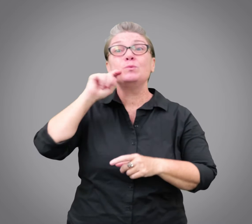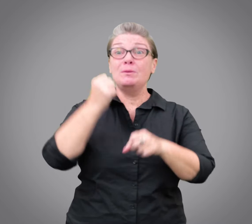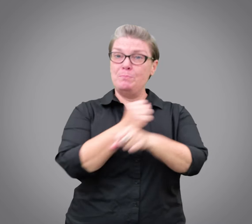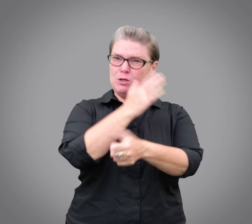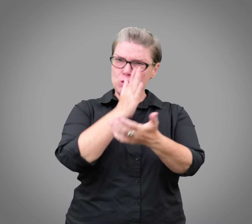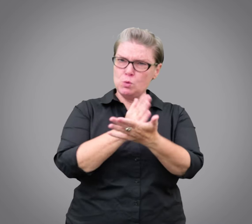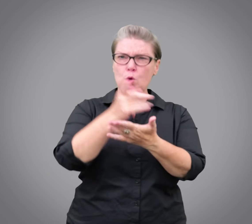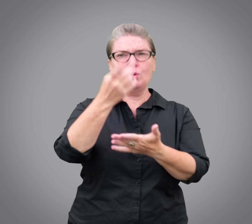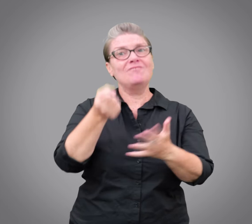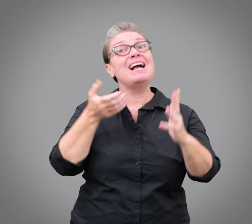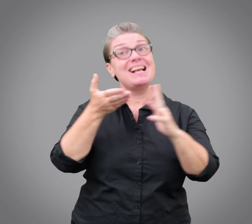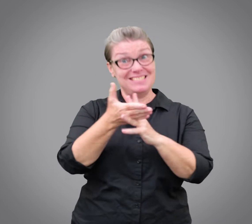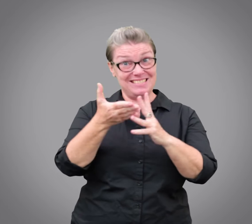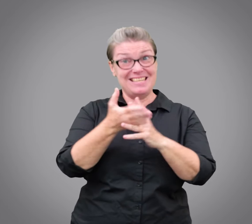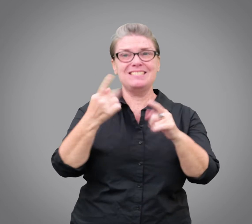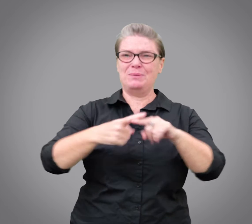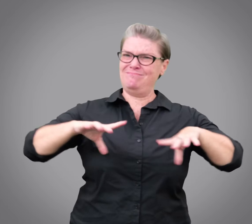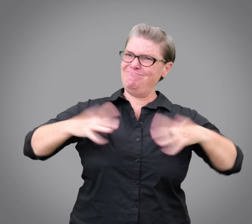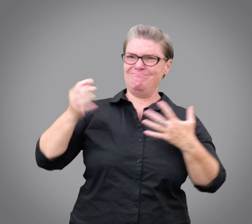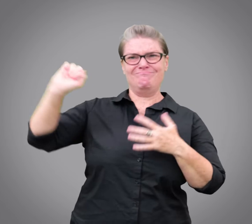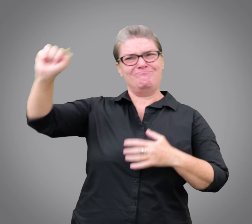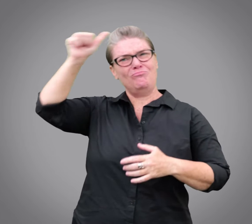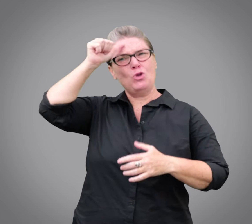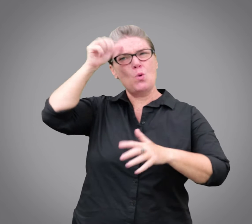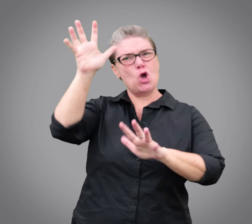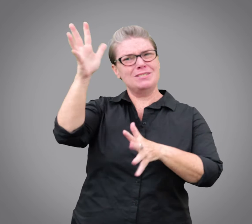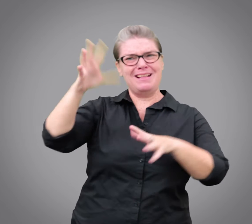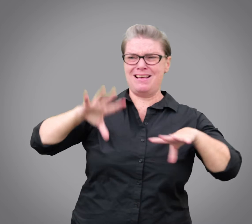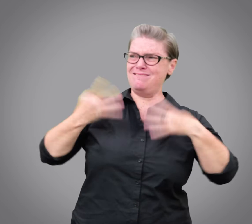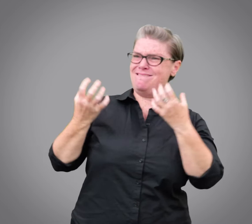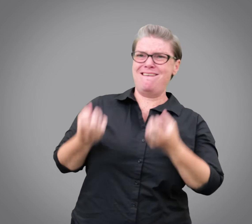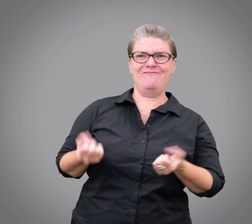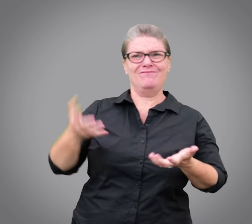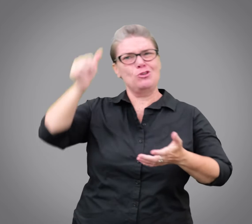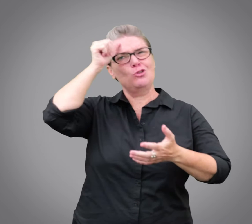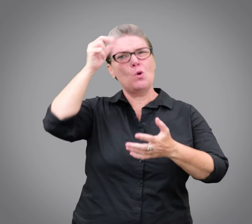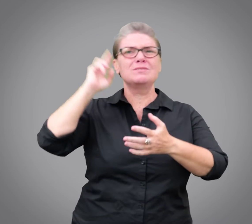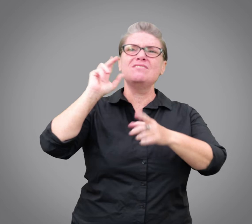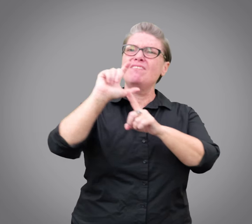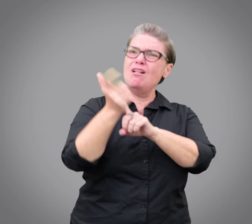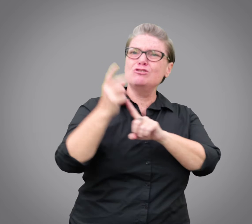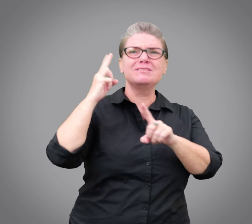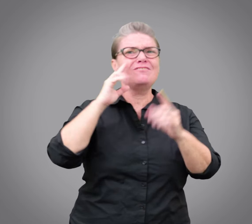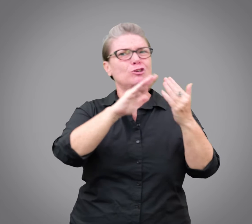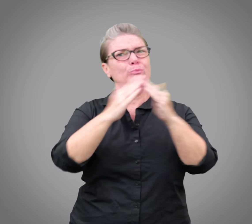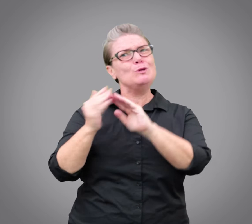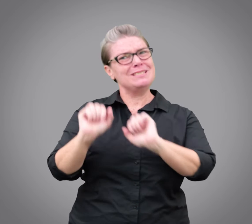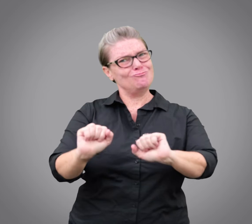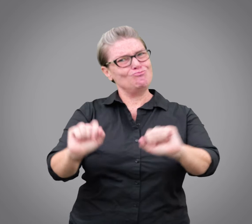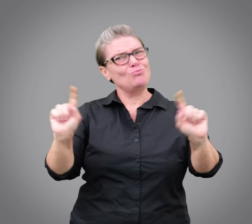Support workers can ensure your access to the community because they use Auslan and have a shared understanding